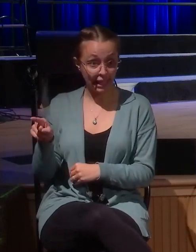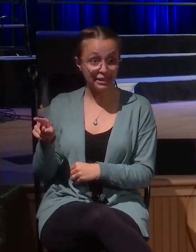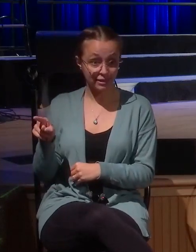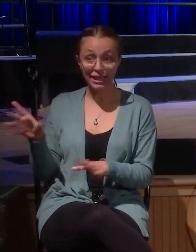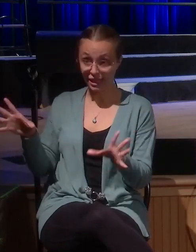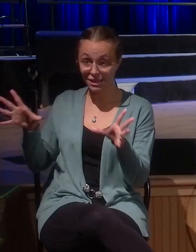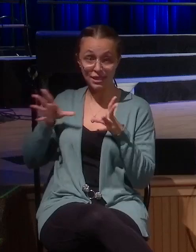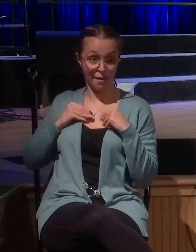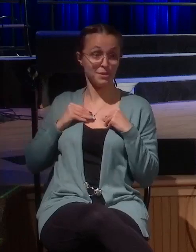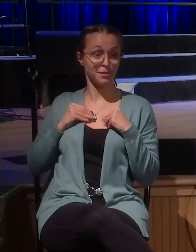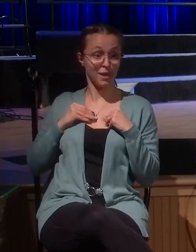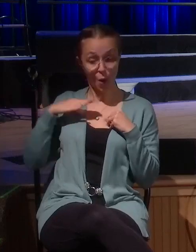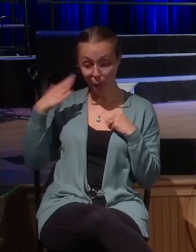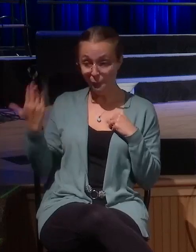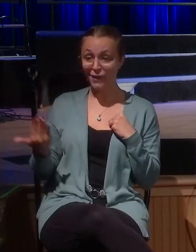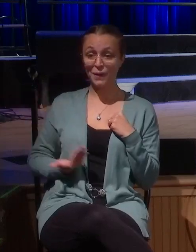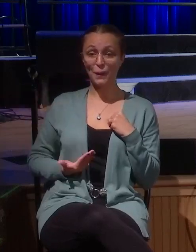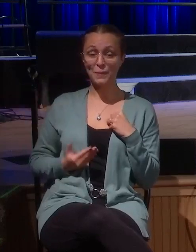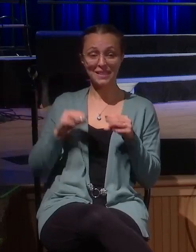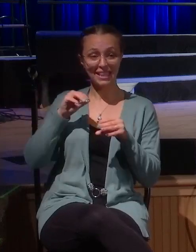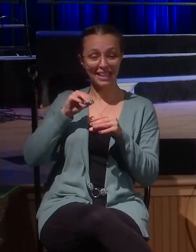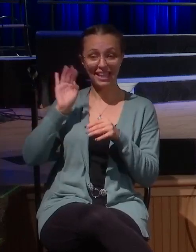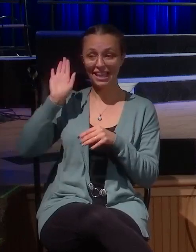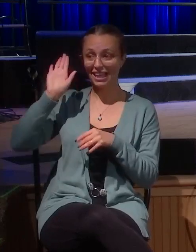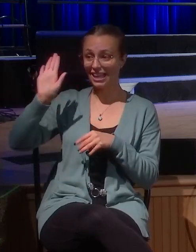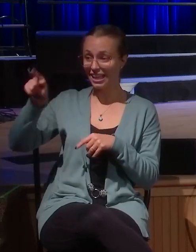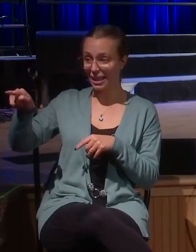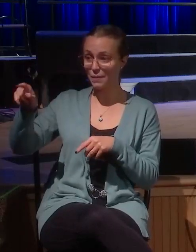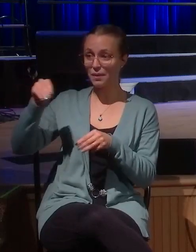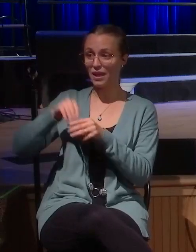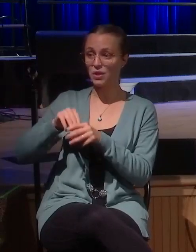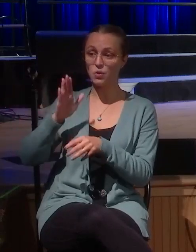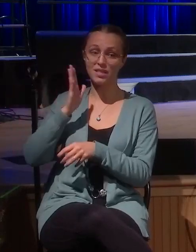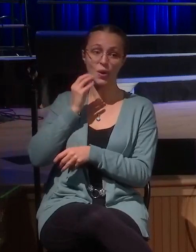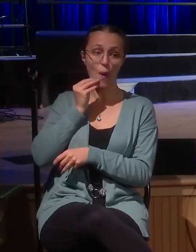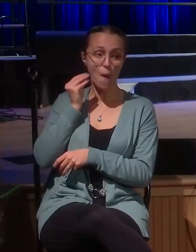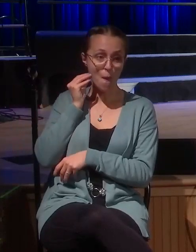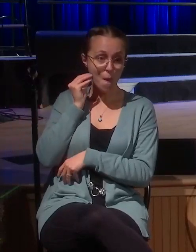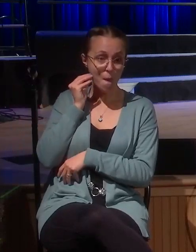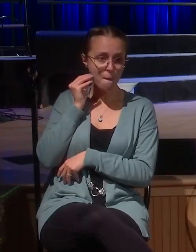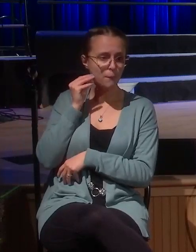receives him and welcomes him into his home. We see something really interesting here.